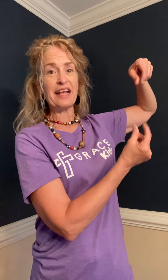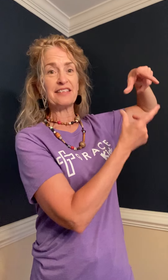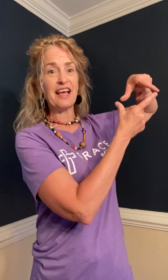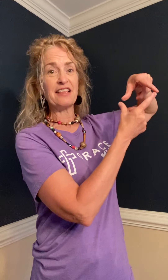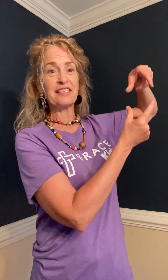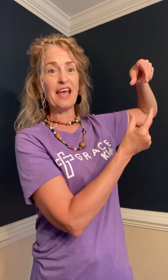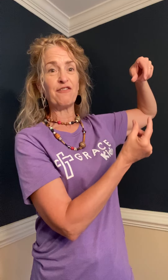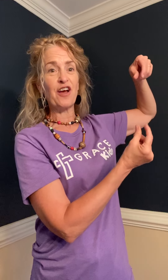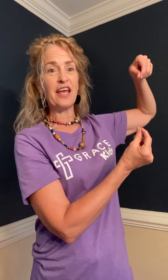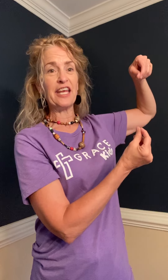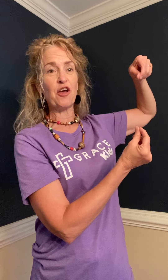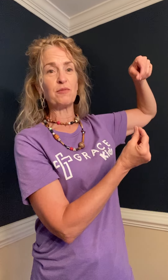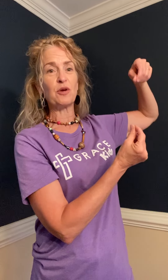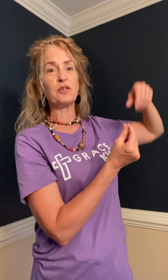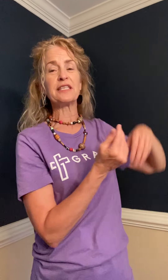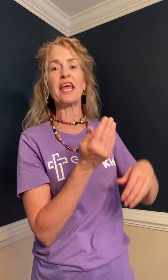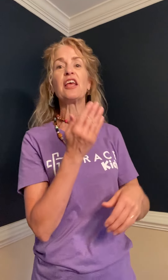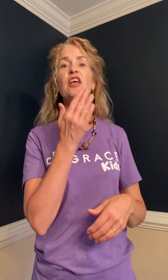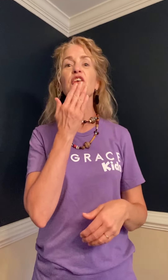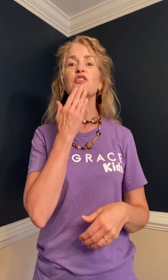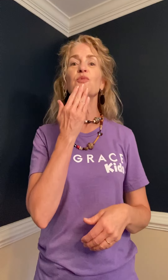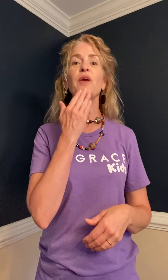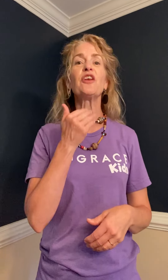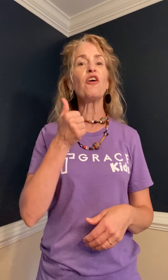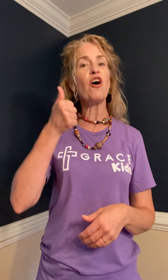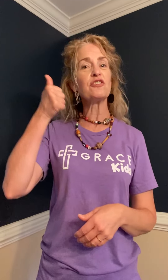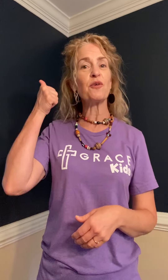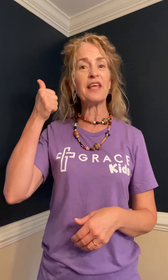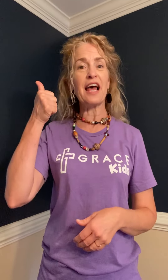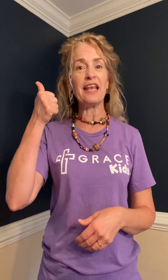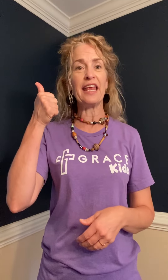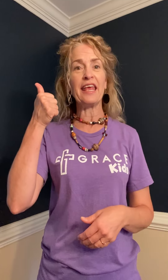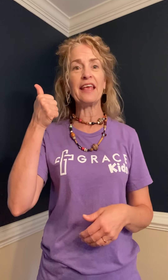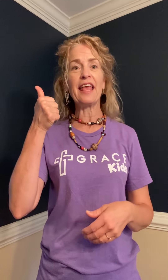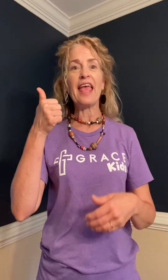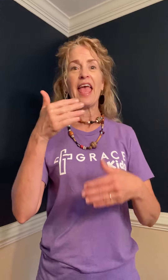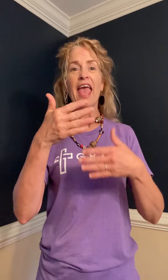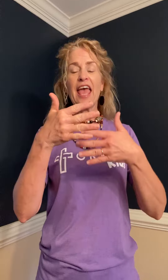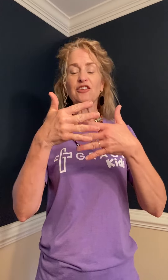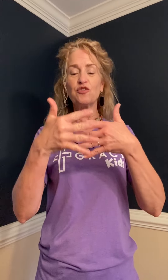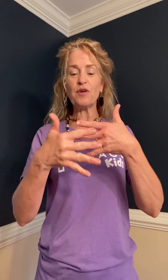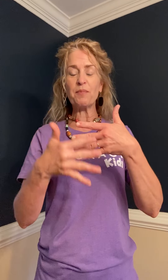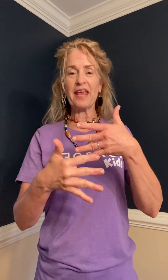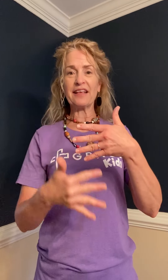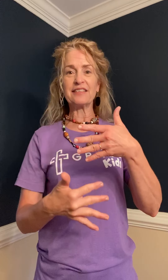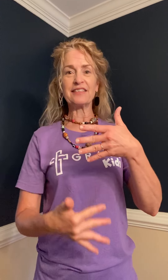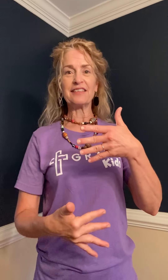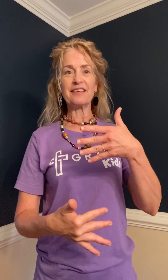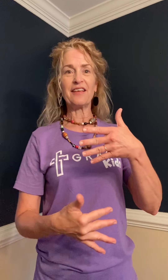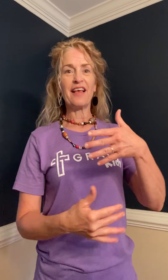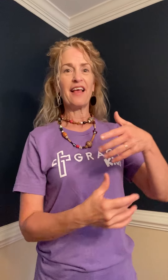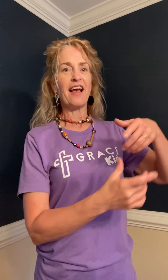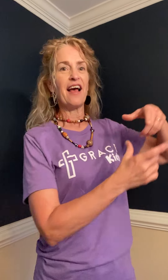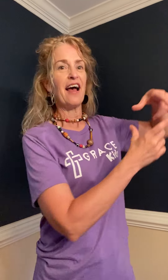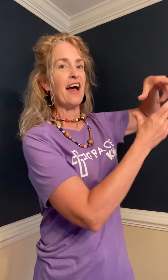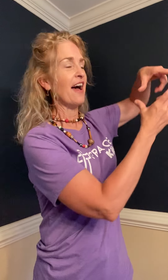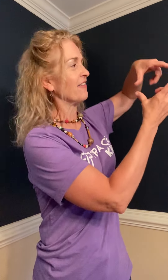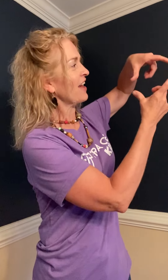that's that sign for honeycomb so we'll say sweeter also than honey and drippings of the